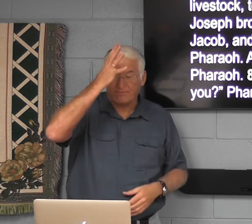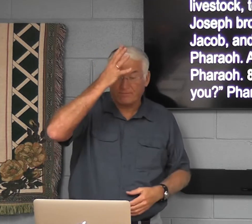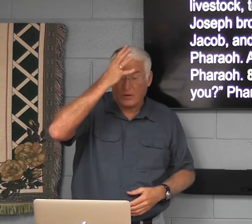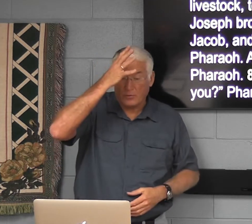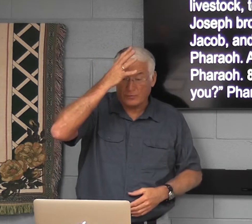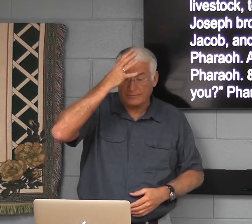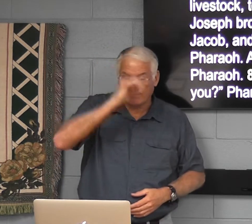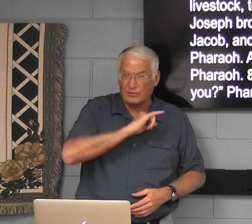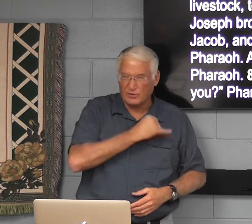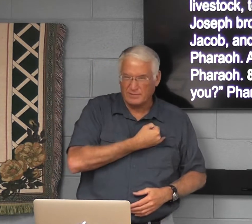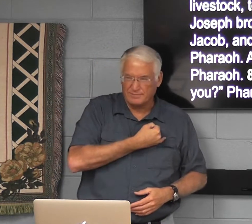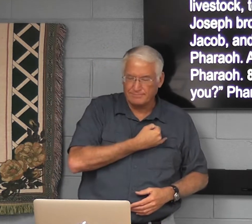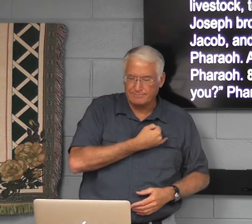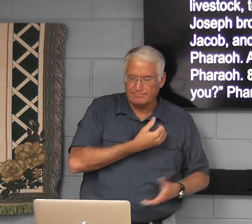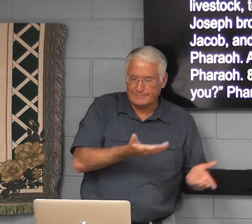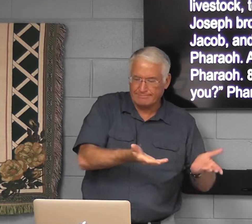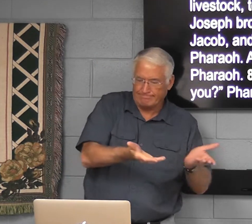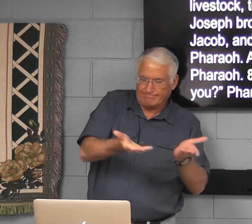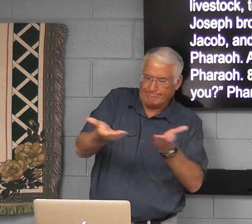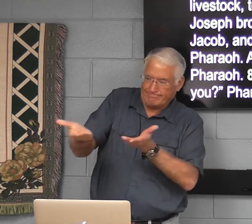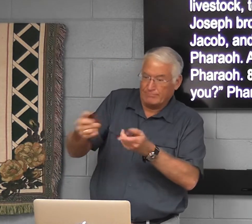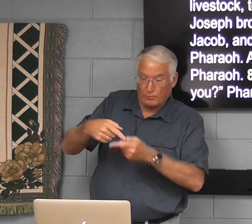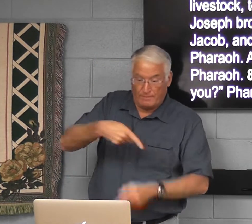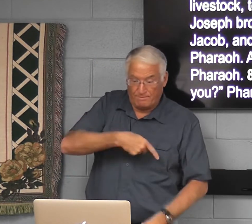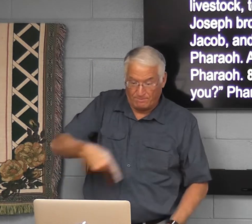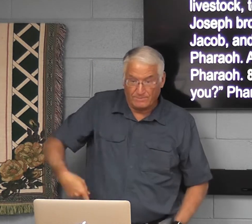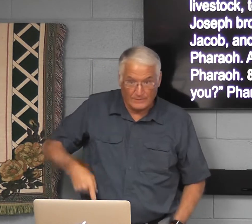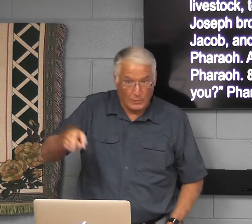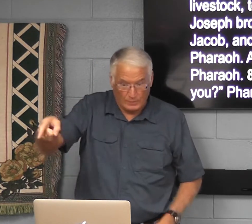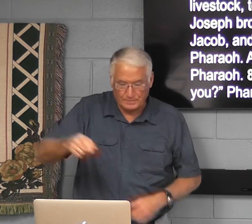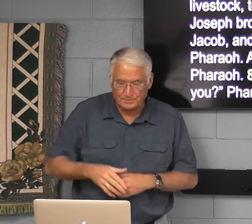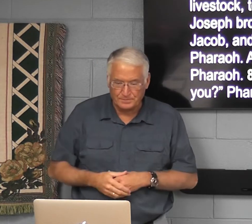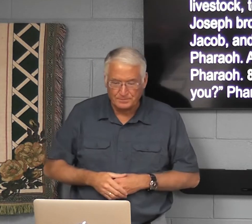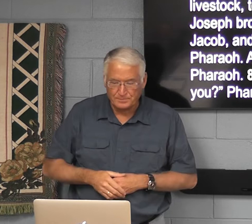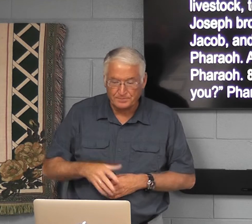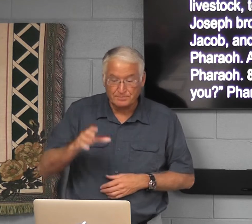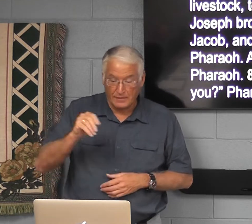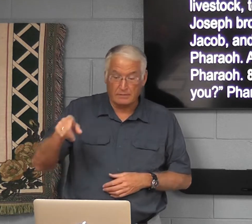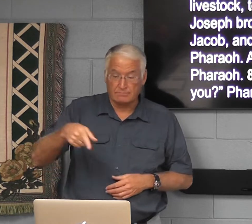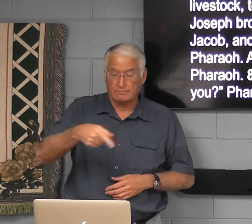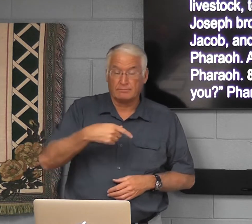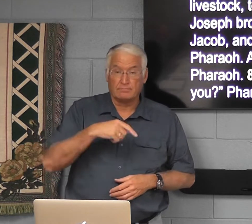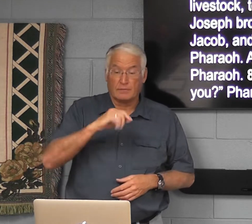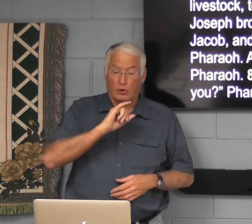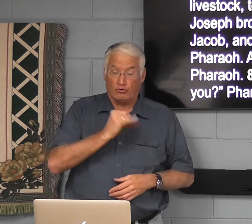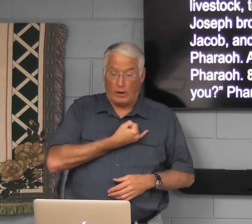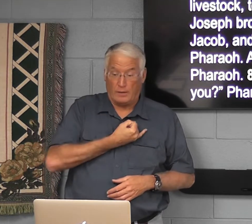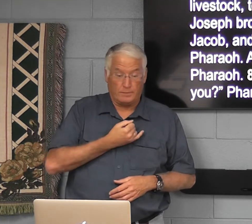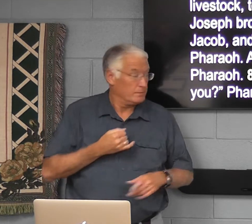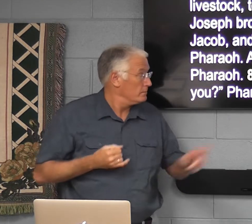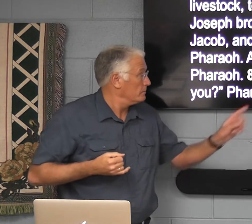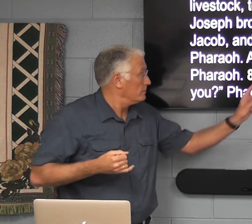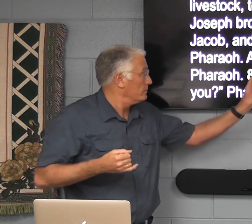brought in his father Jacob and presented him to the pharaoh. And Jacob